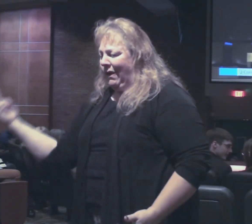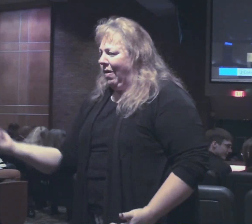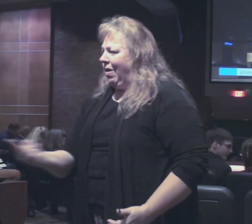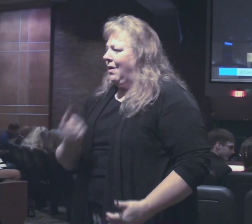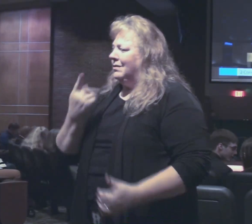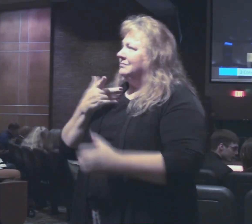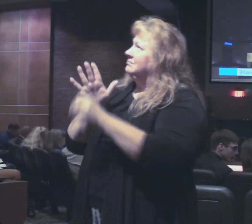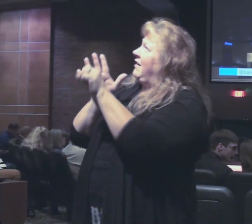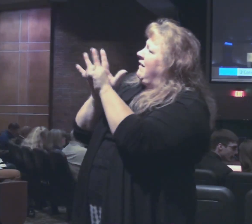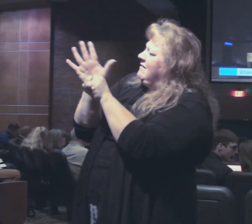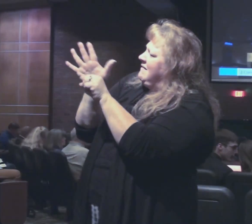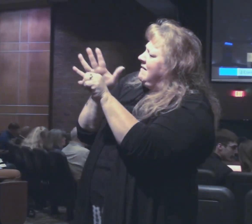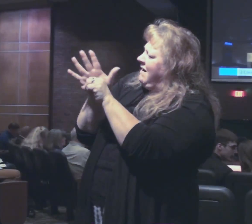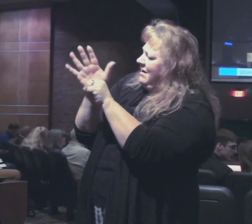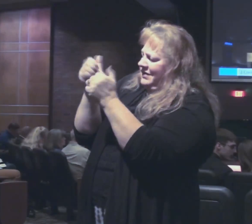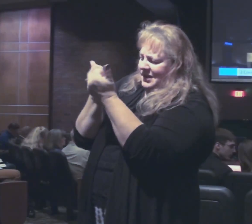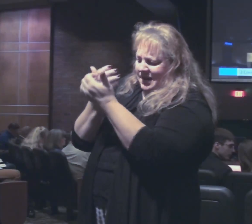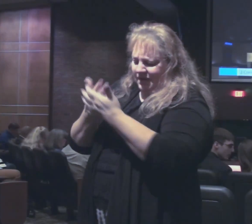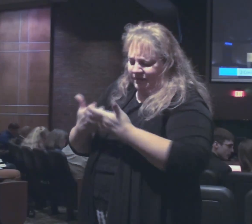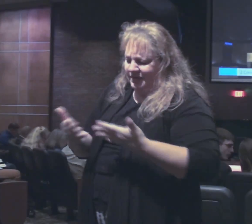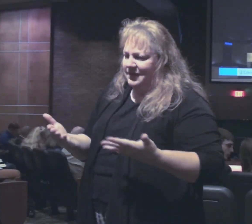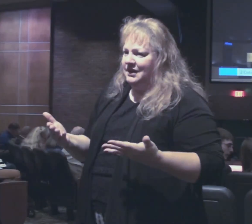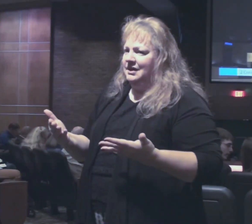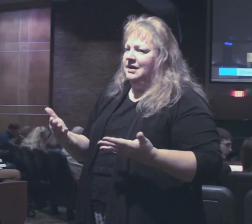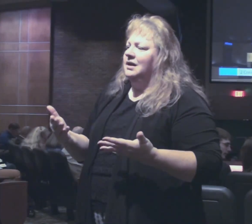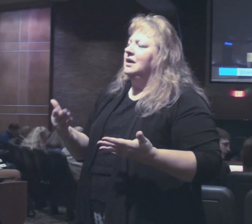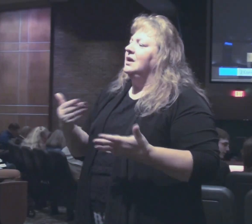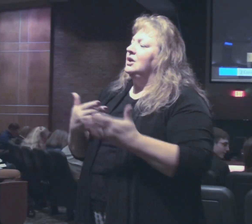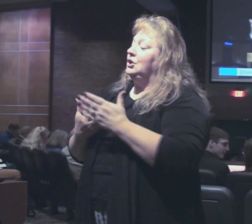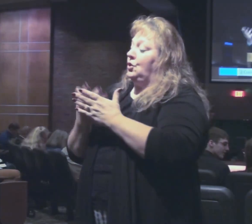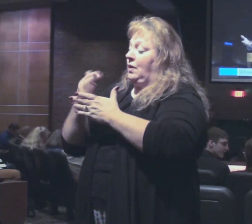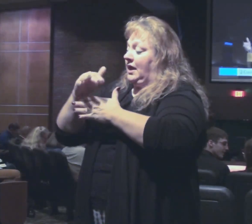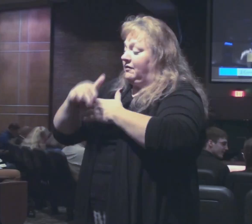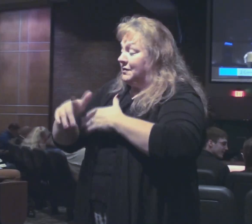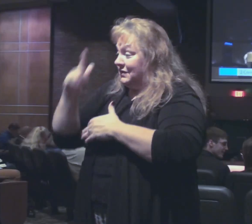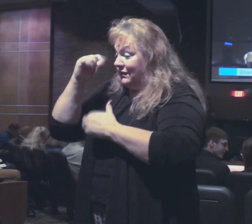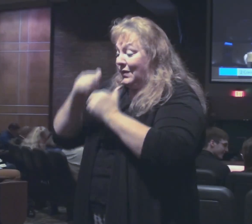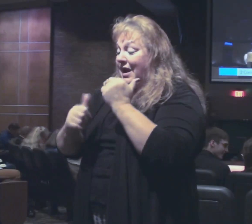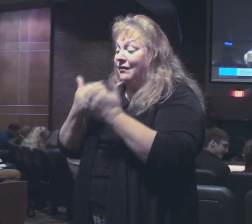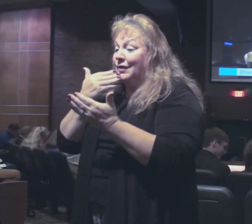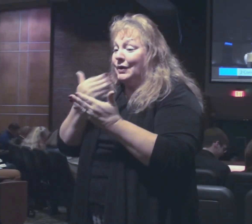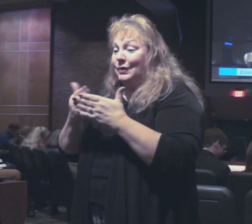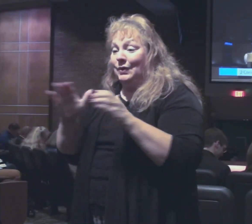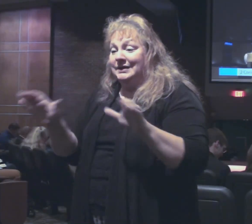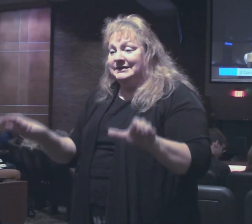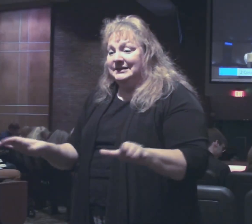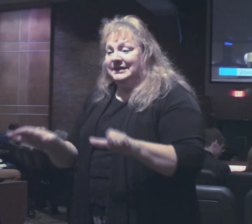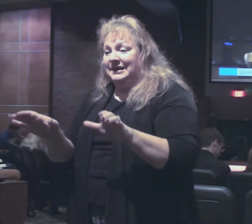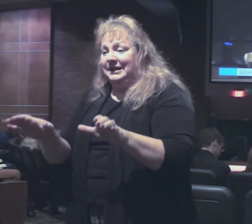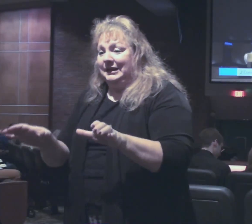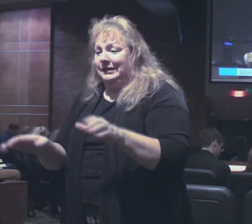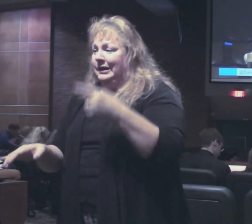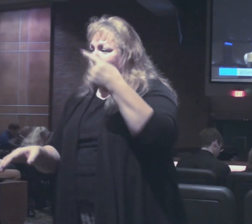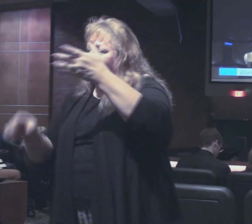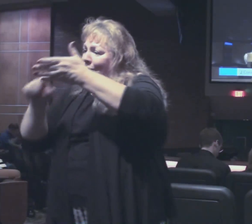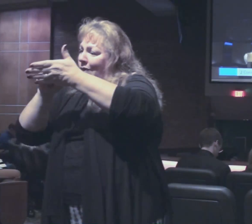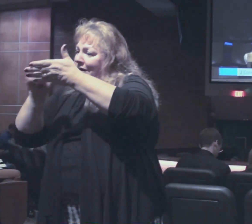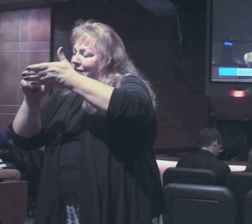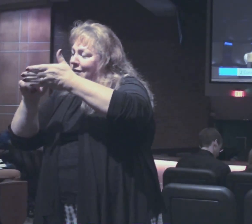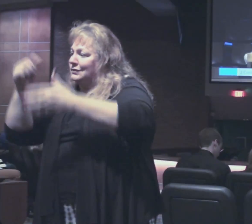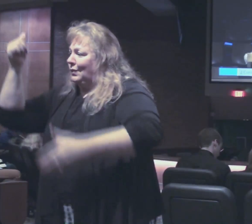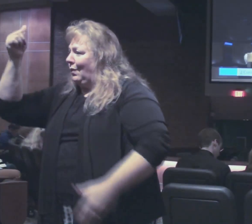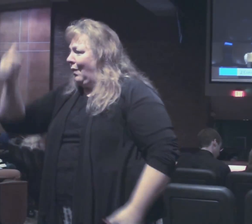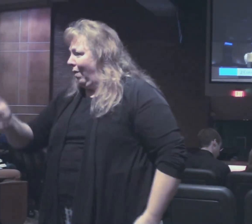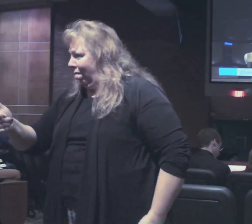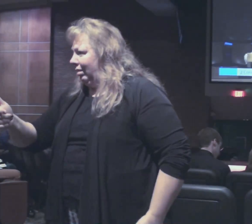all sufficiency in everything you may have an abundance for every good deed in this one verse the word all